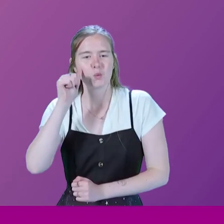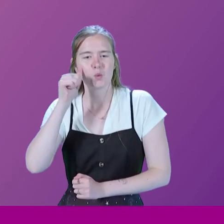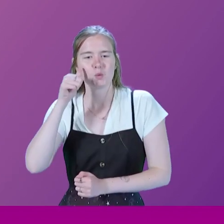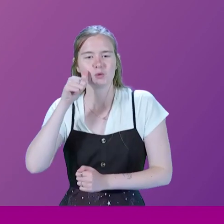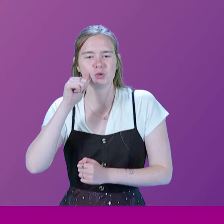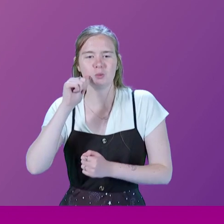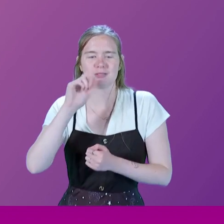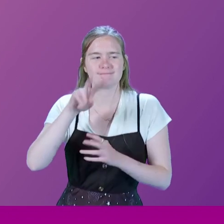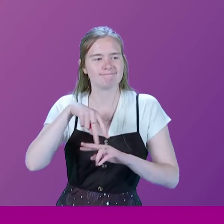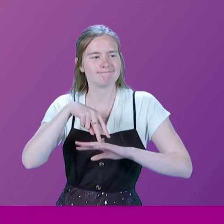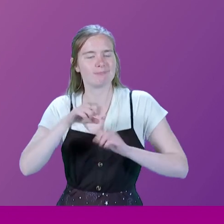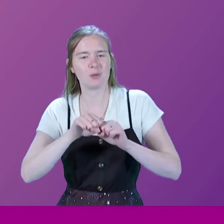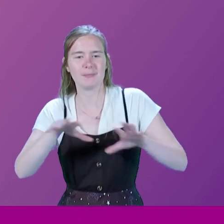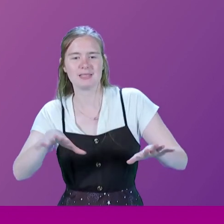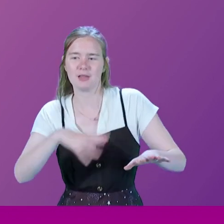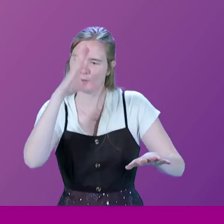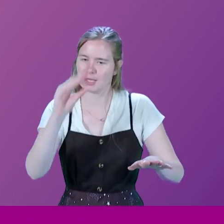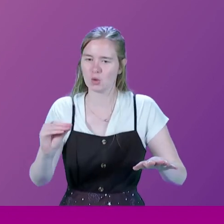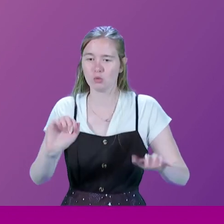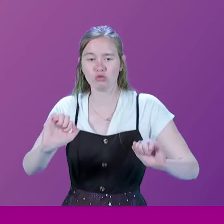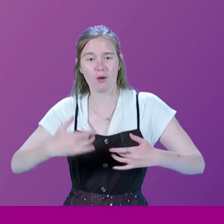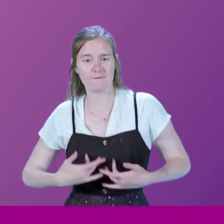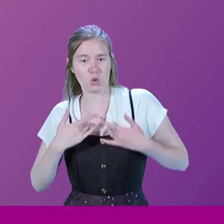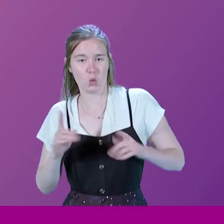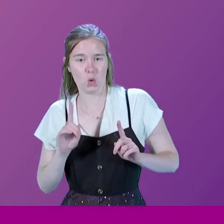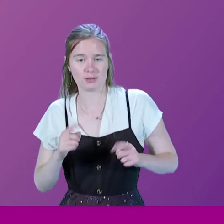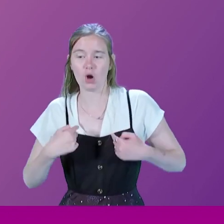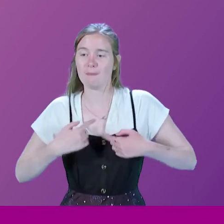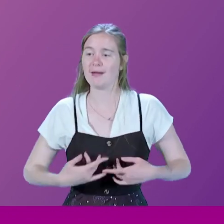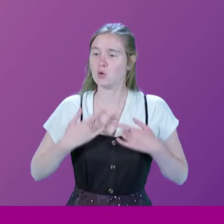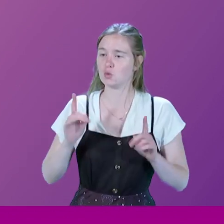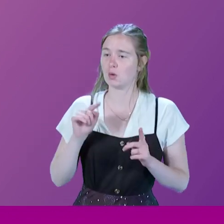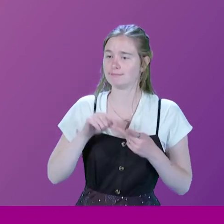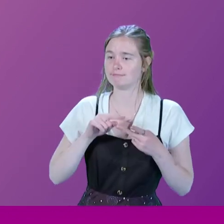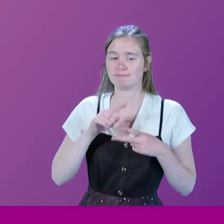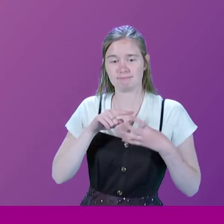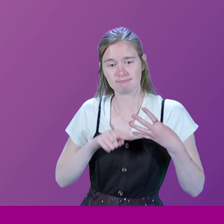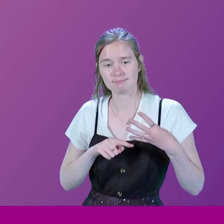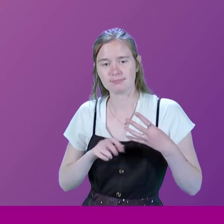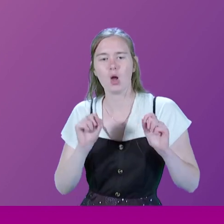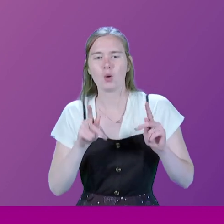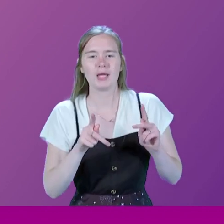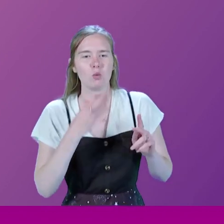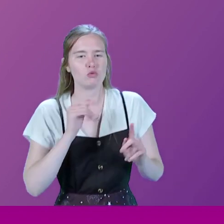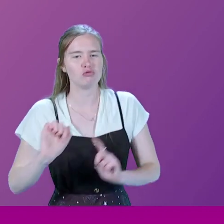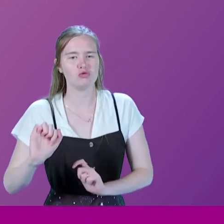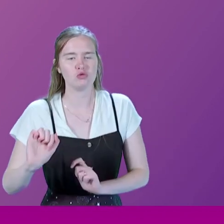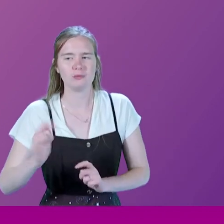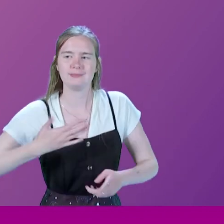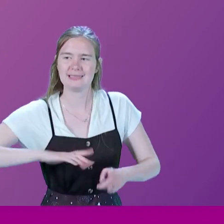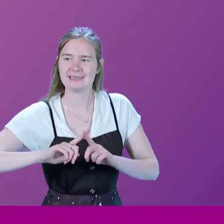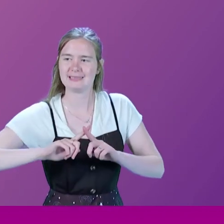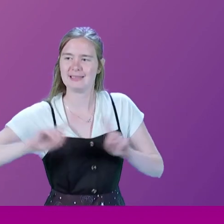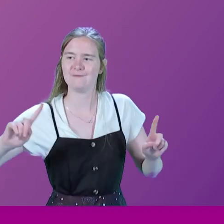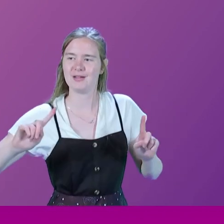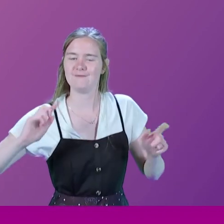you appear on the media, they very often say to you, what's your view? And you say, this is my view. Oh, well, okay, then we won't use you because it's